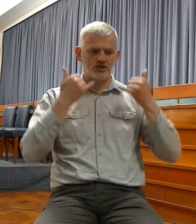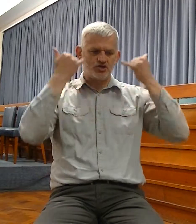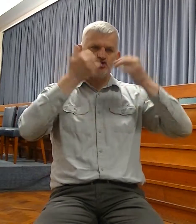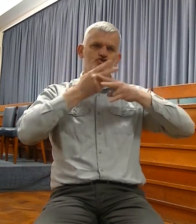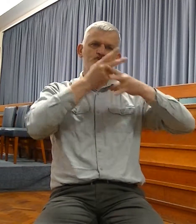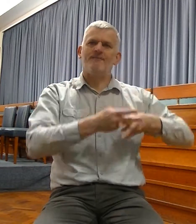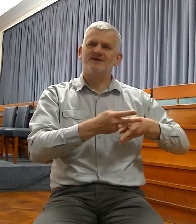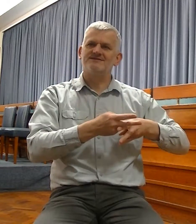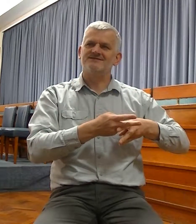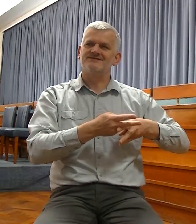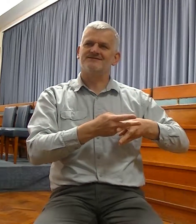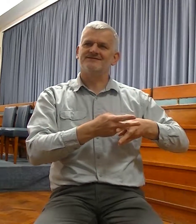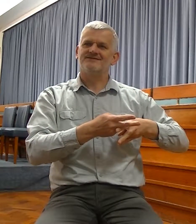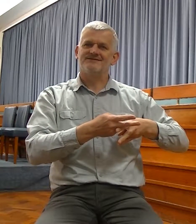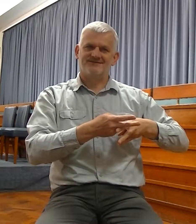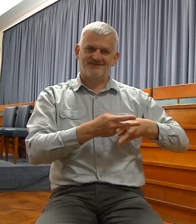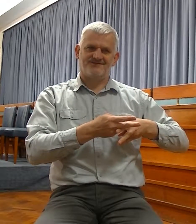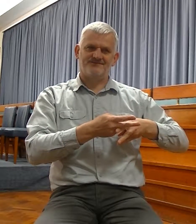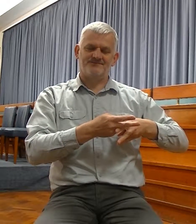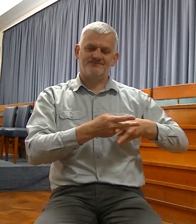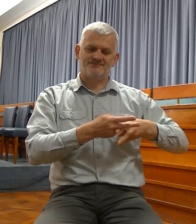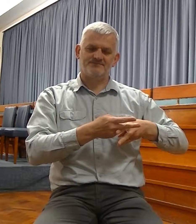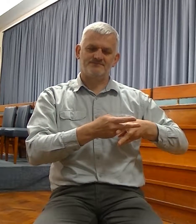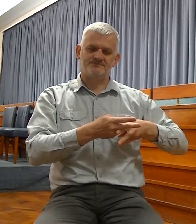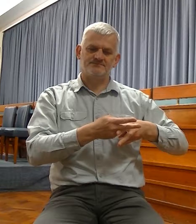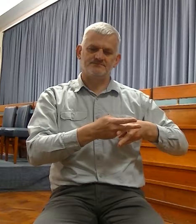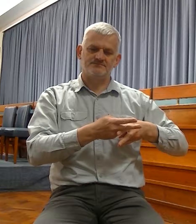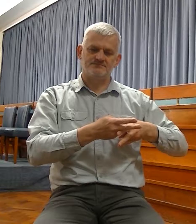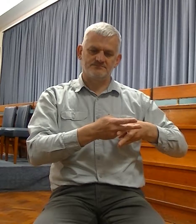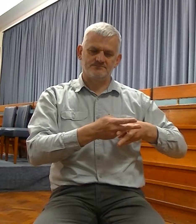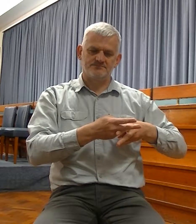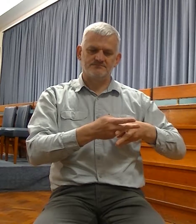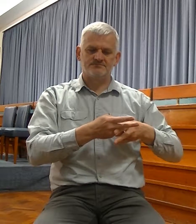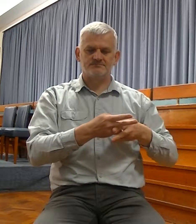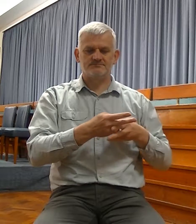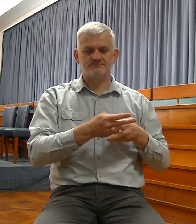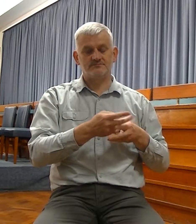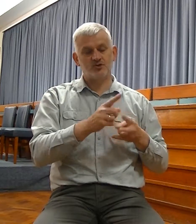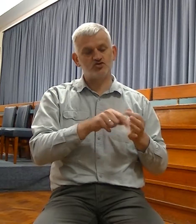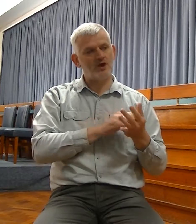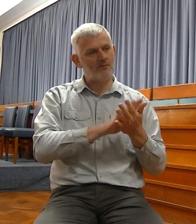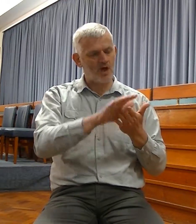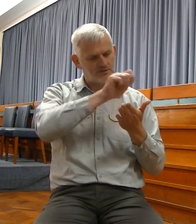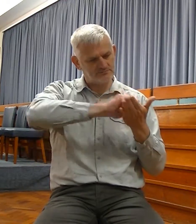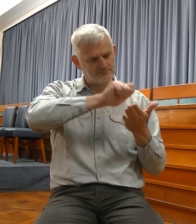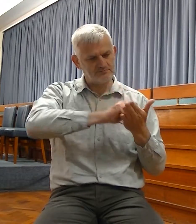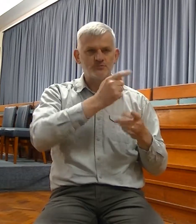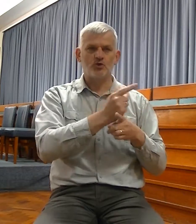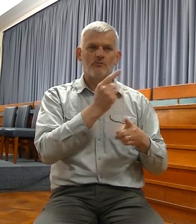And always the righteous shepherds of Jeremiah, constantly being predicted, are